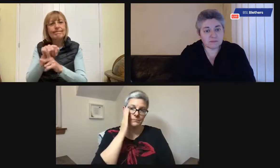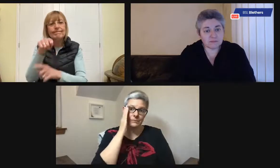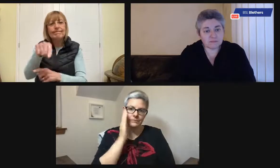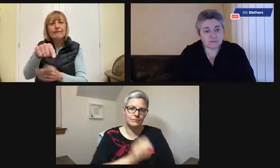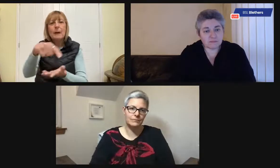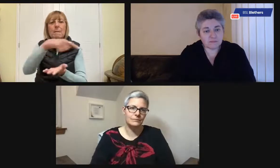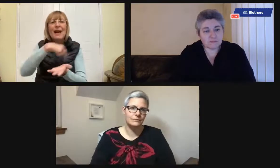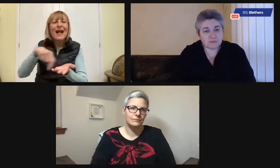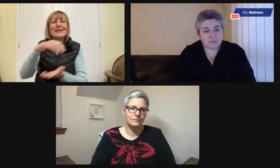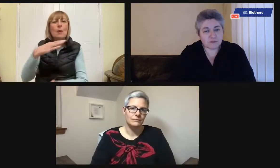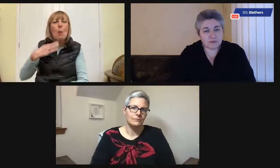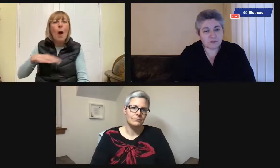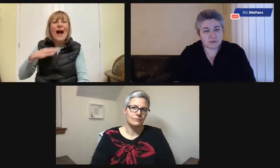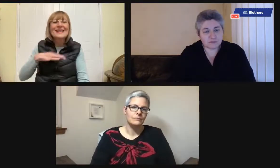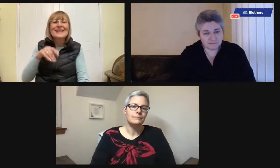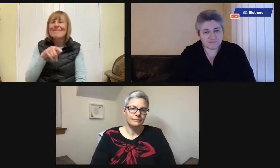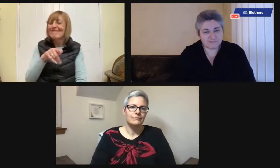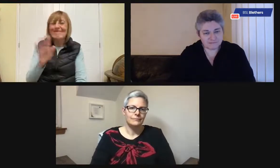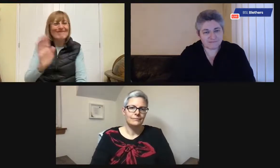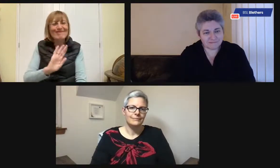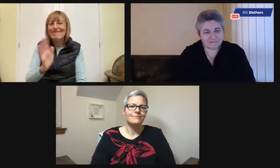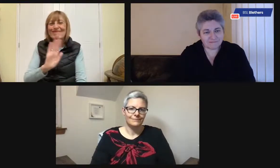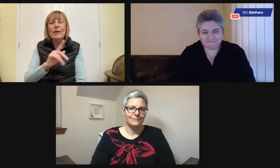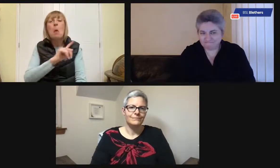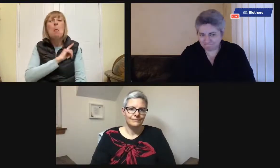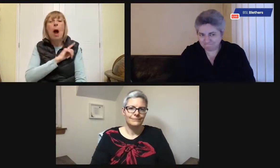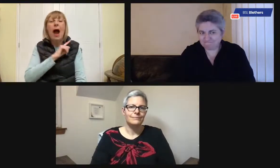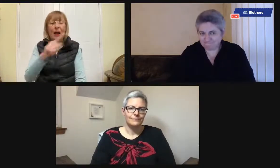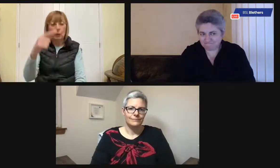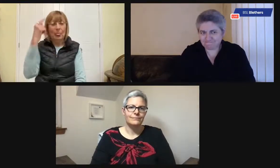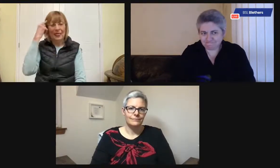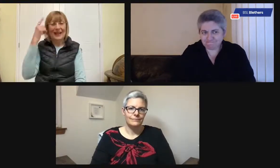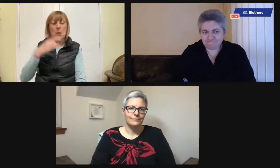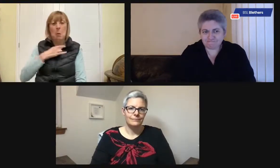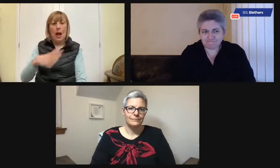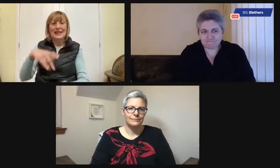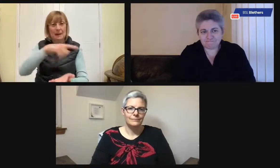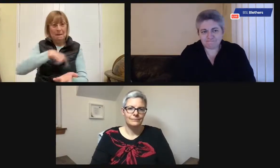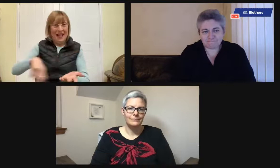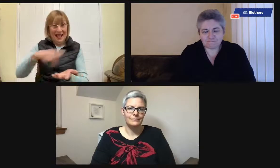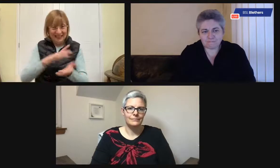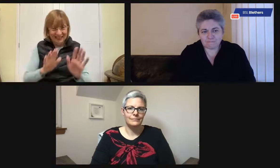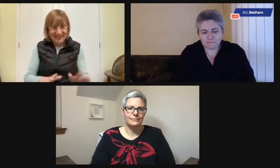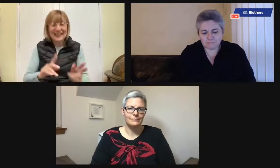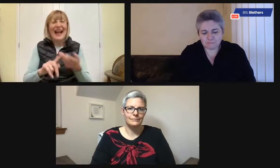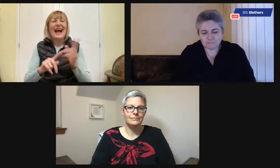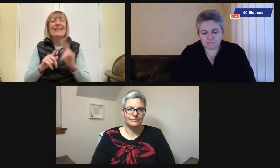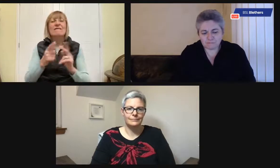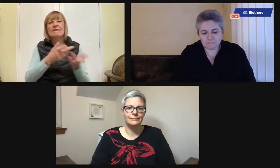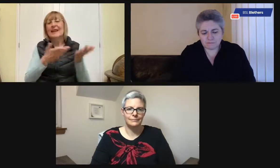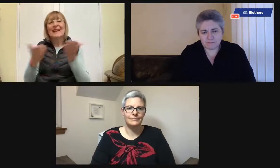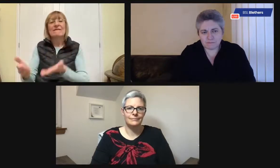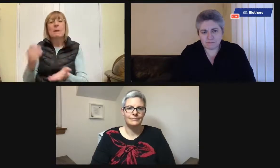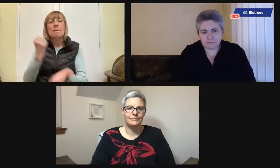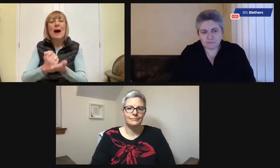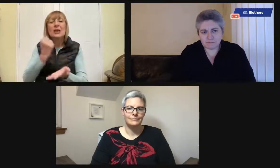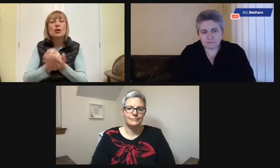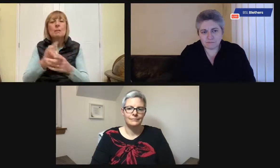up and what to do next because they're copying you. Yeah, white plates were not a good idea. You think white plates are going to be good.